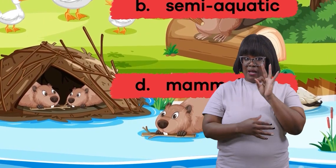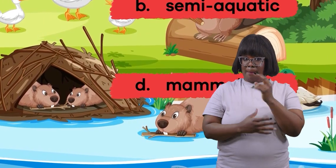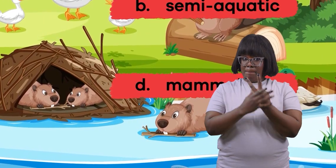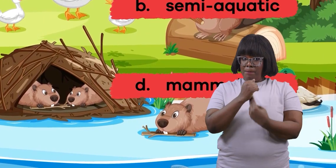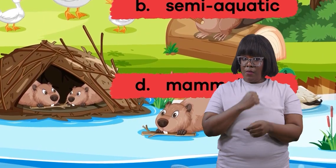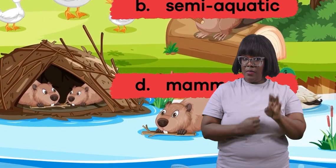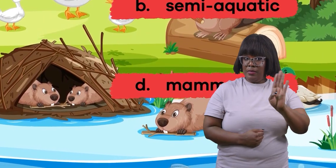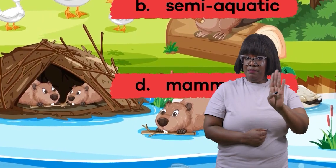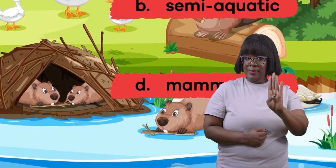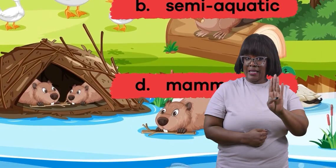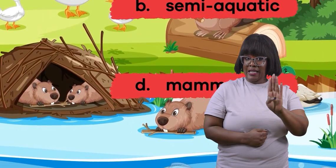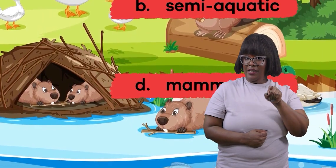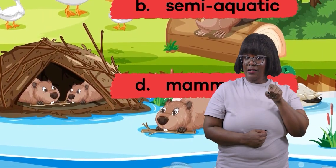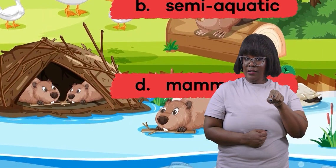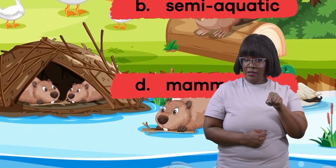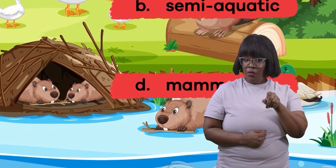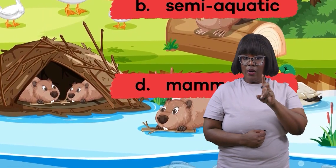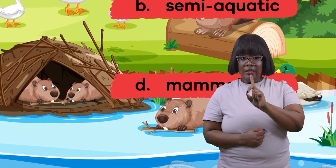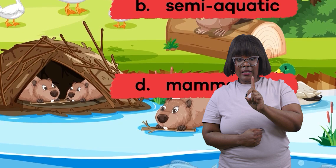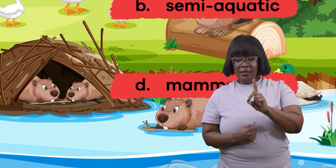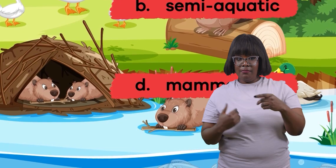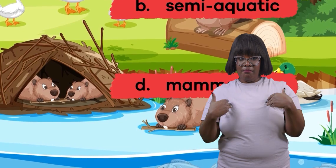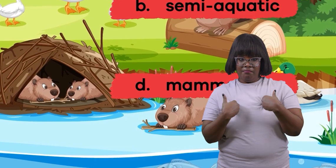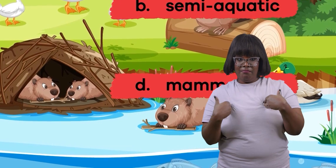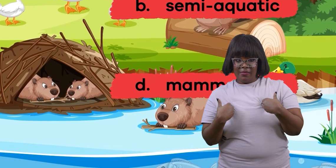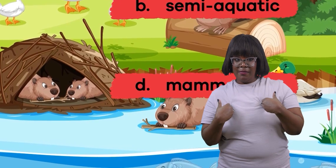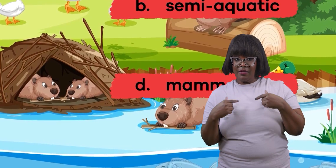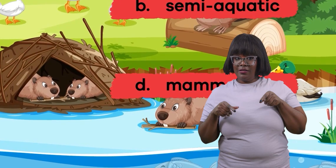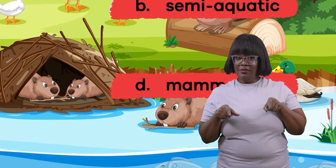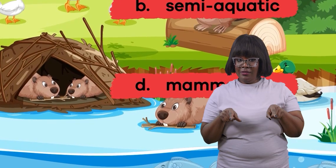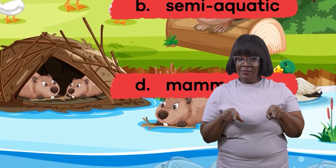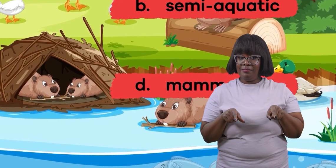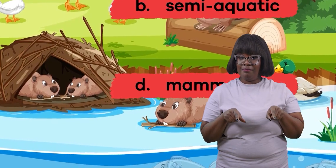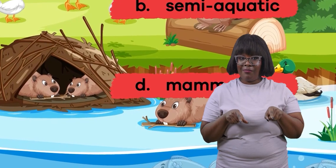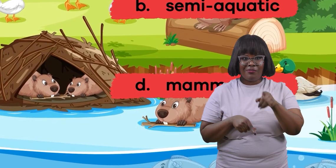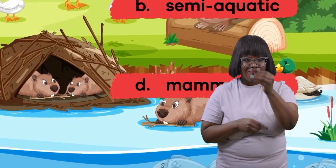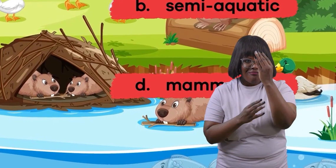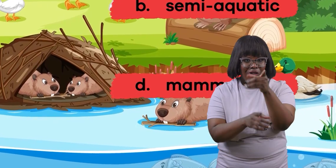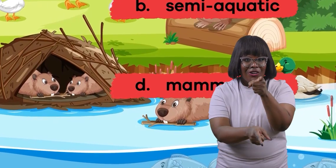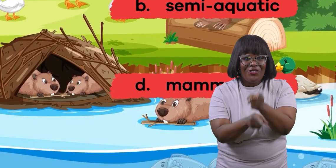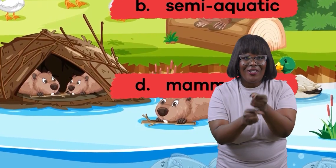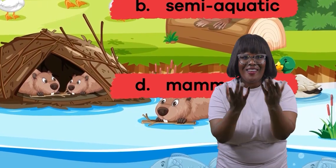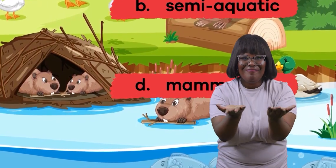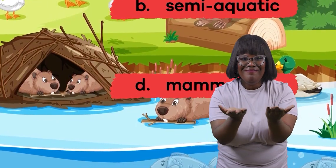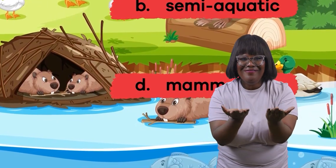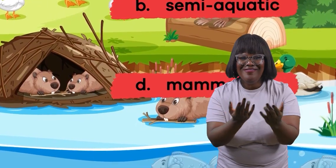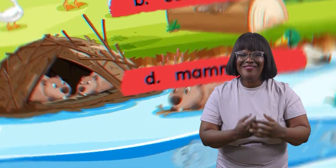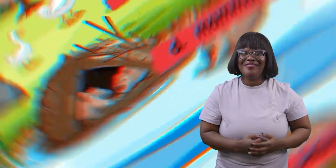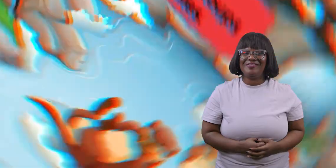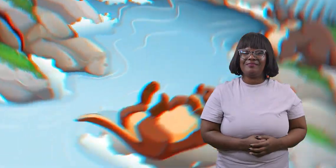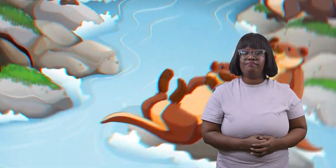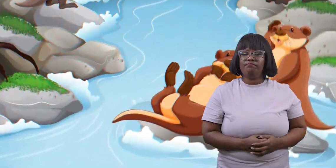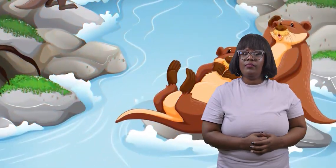semi-aquatic and d mammal you're correct three